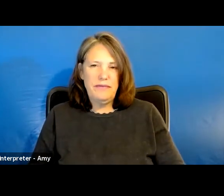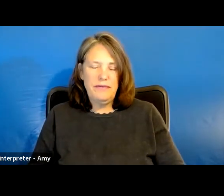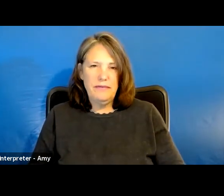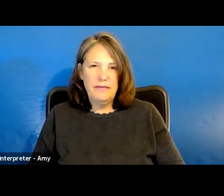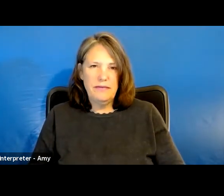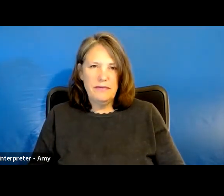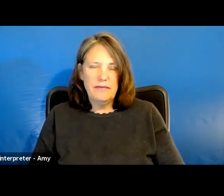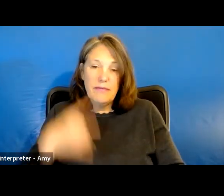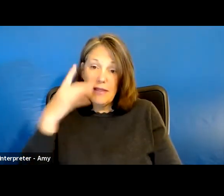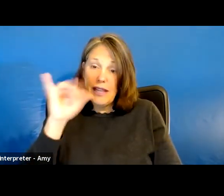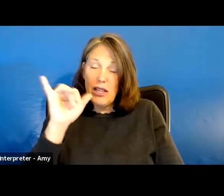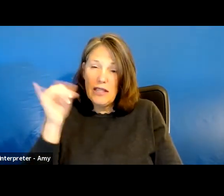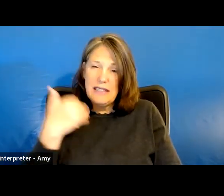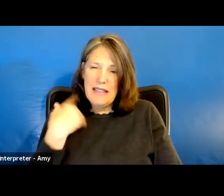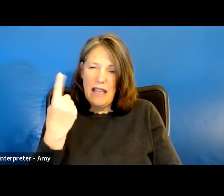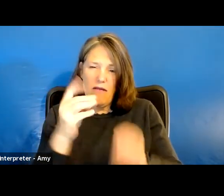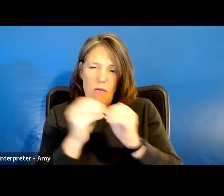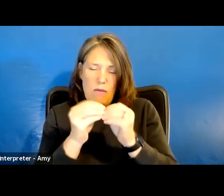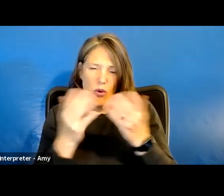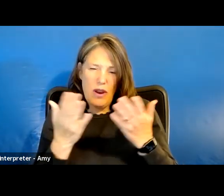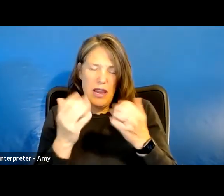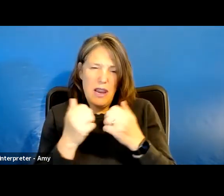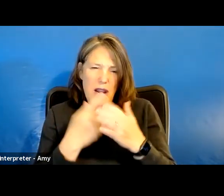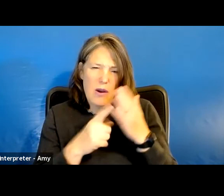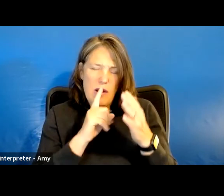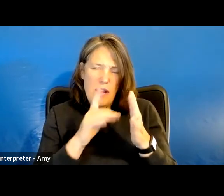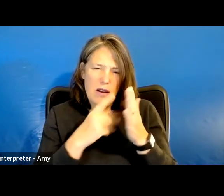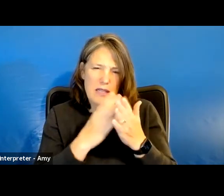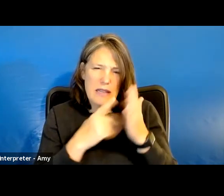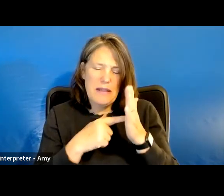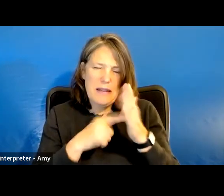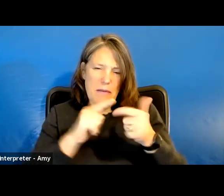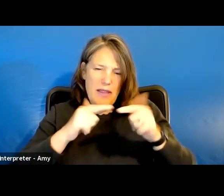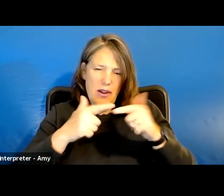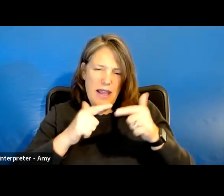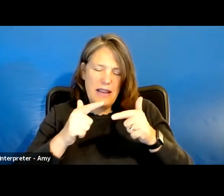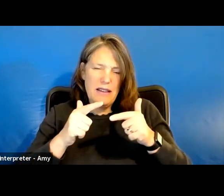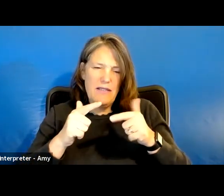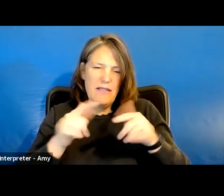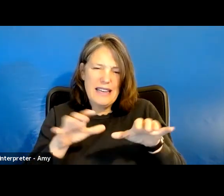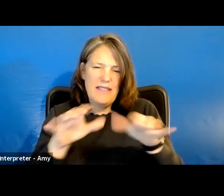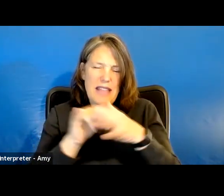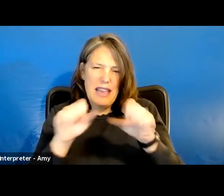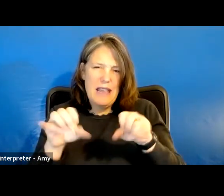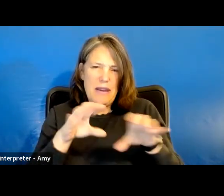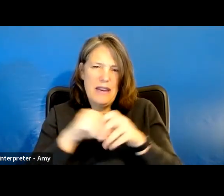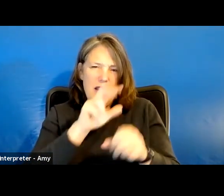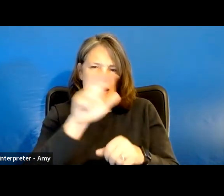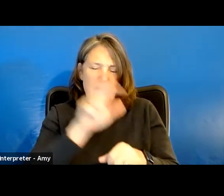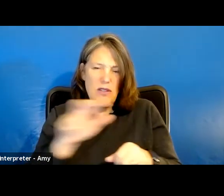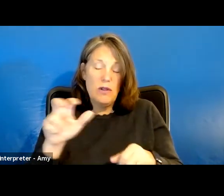It looks like they have one more here. What are some examples of interactive activities that can be done in a Zoom meeting?